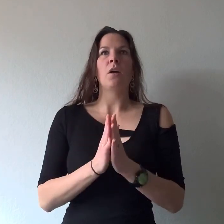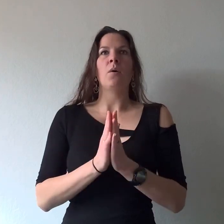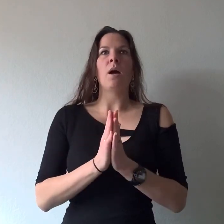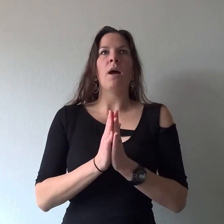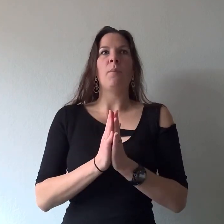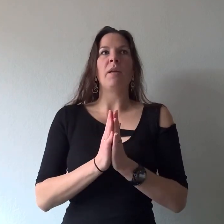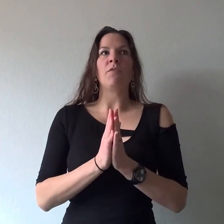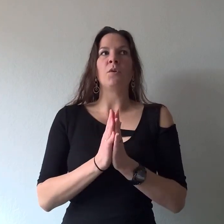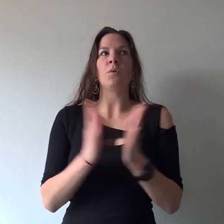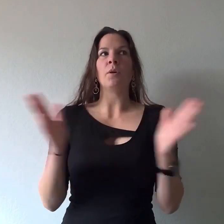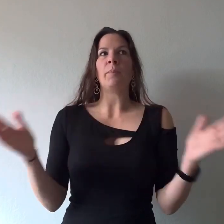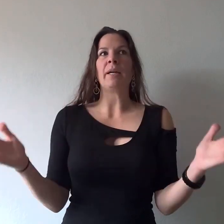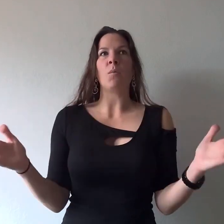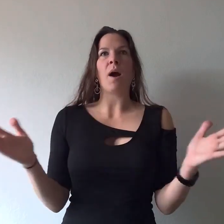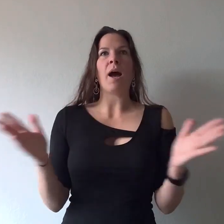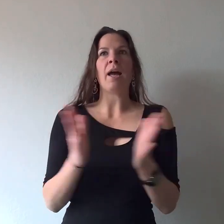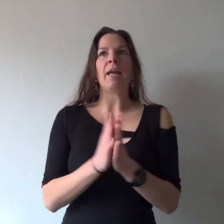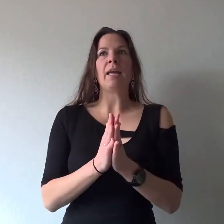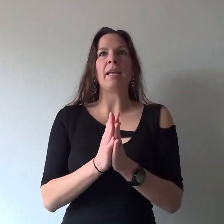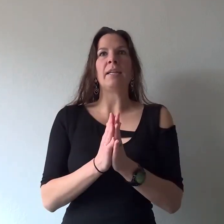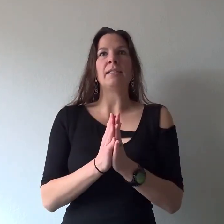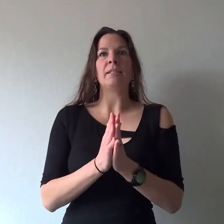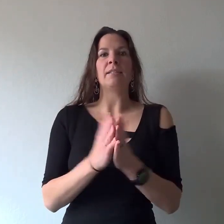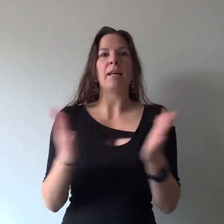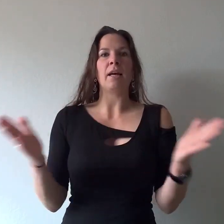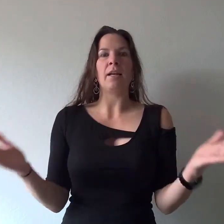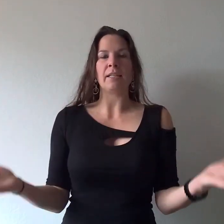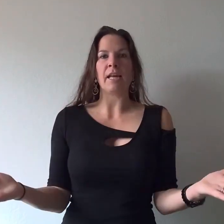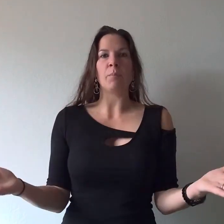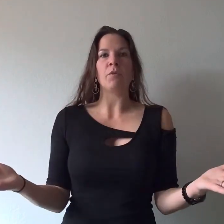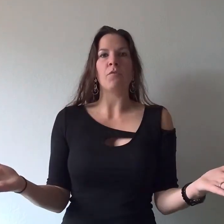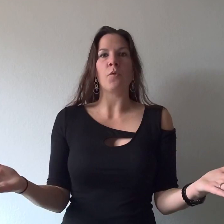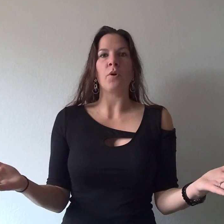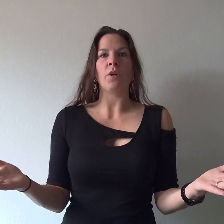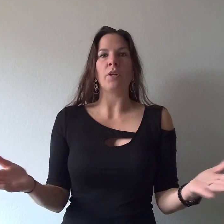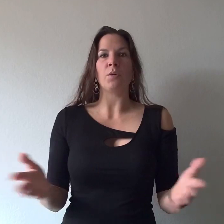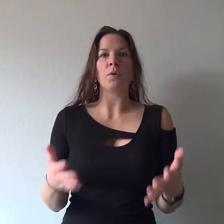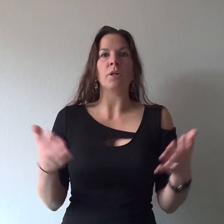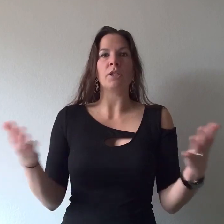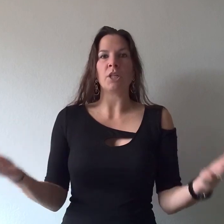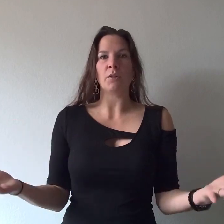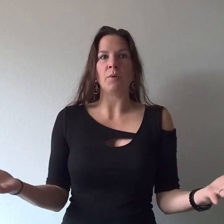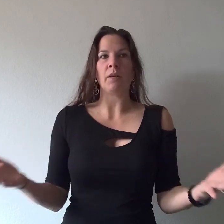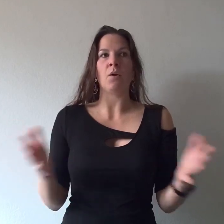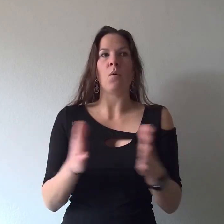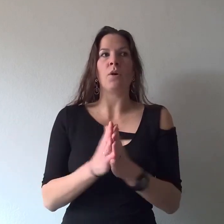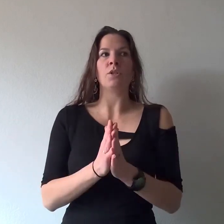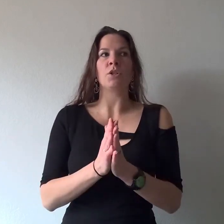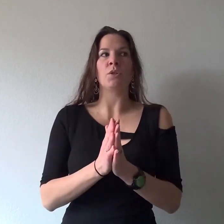if your big why is to set an example for your children or to